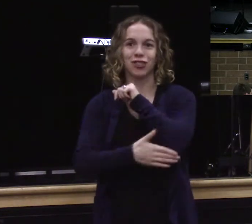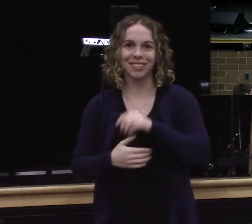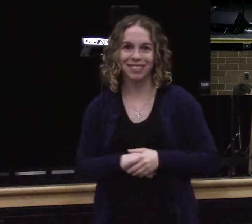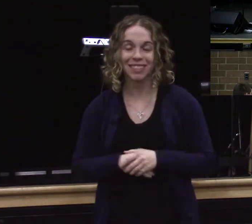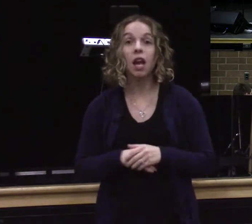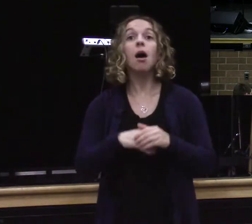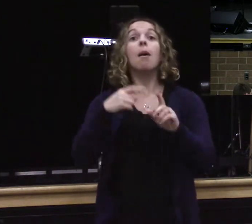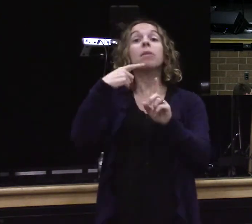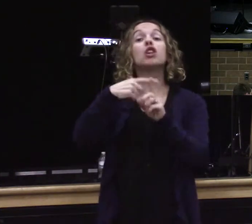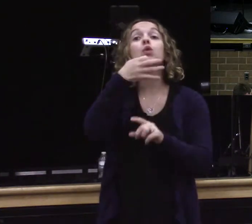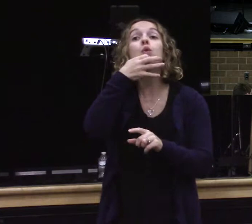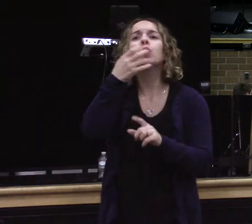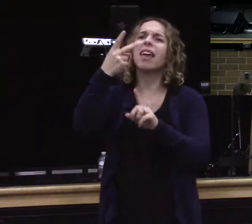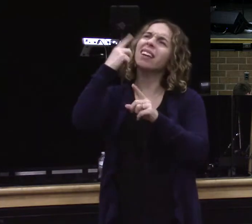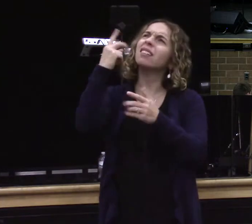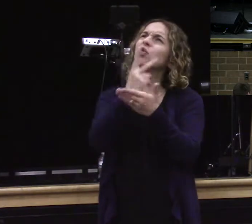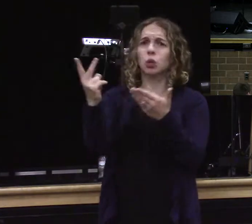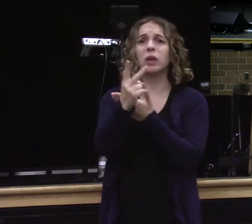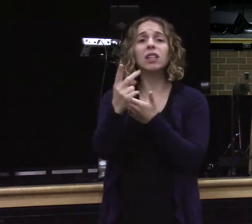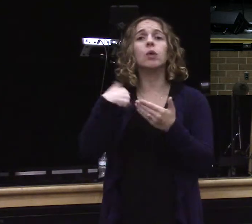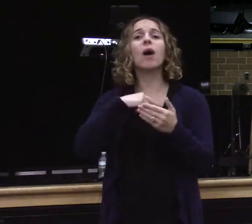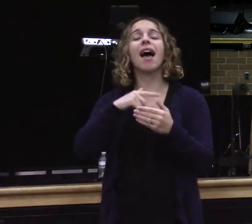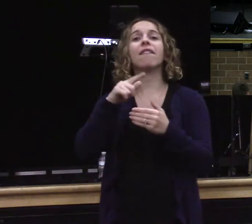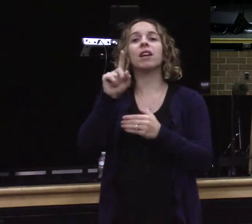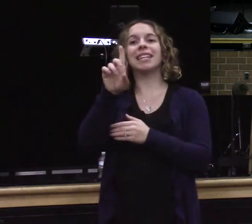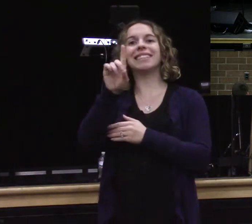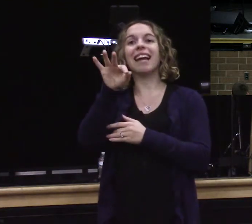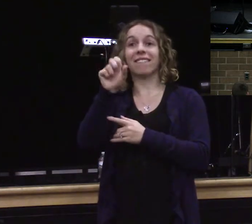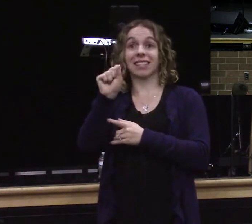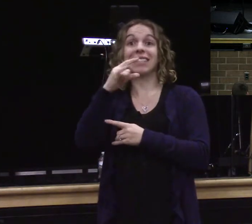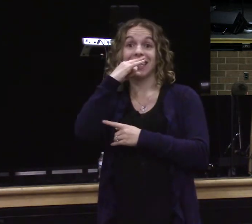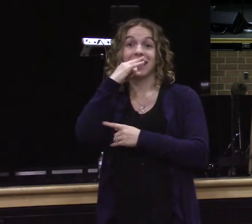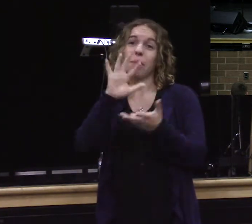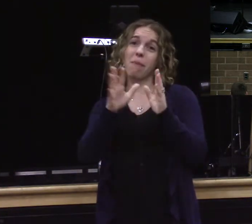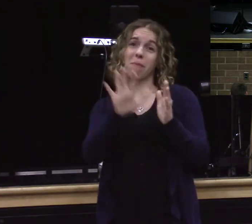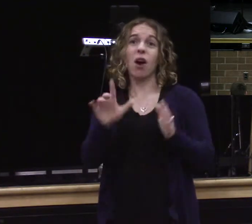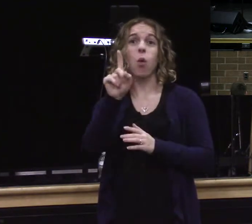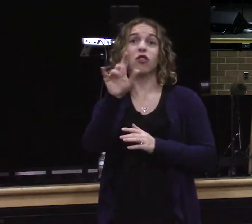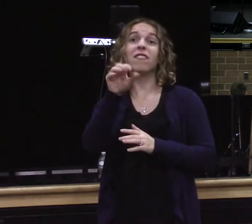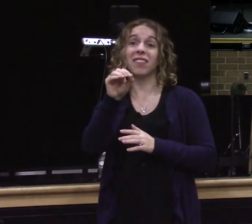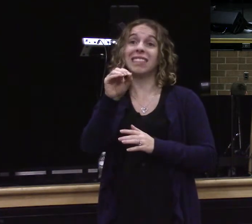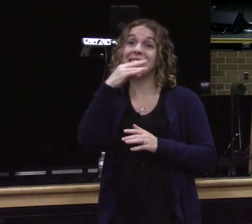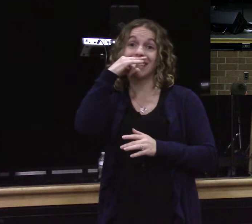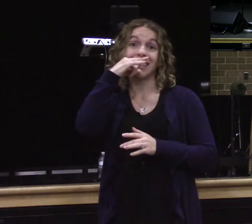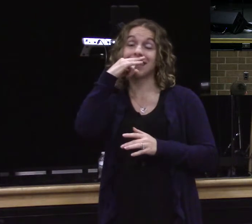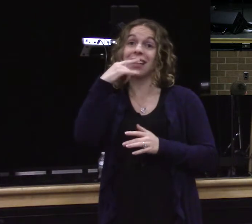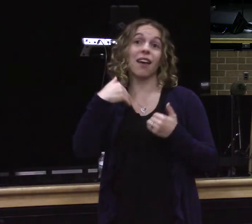Dyfus kids names we get about 150 names and we give presents to them